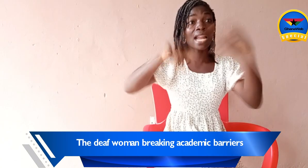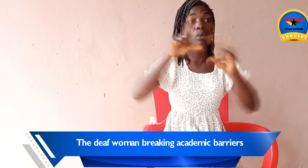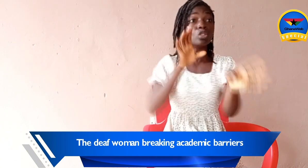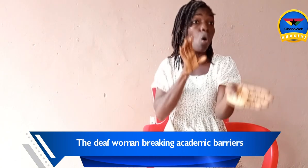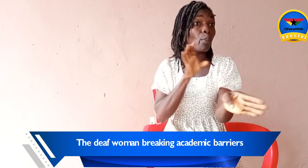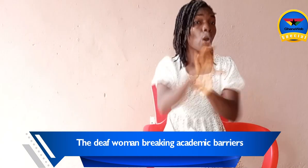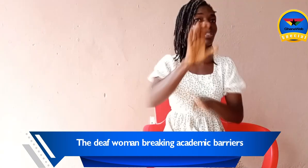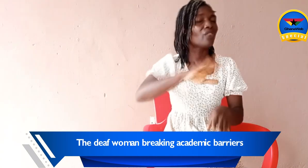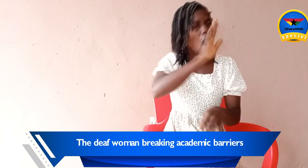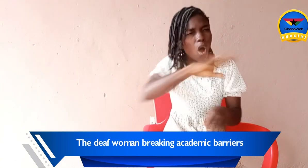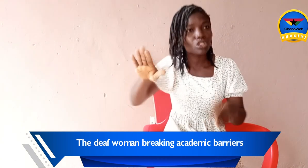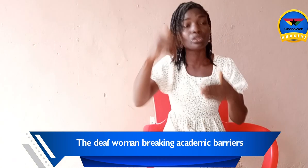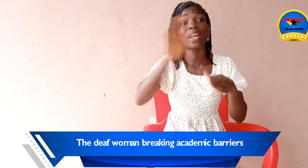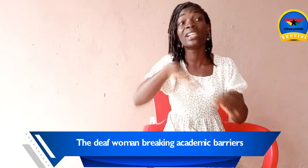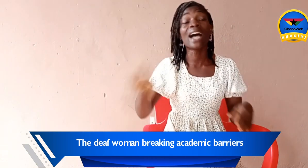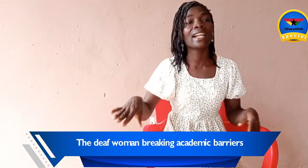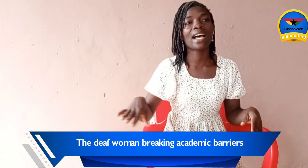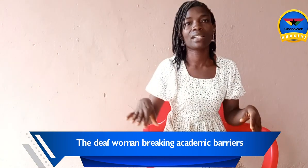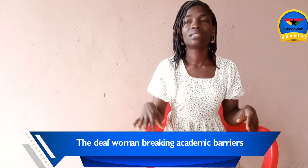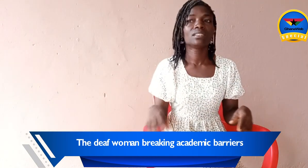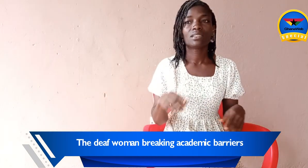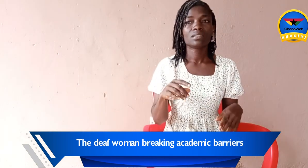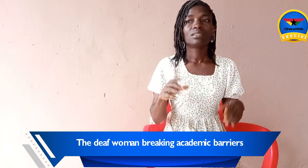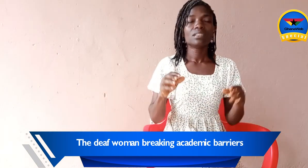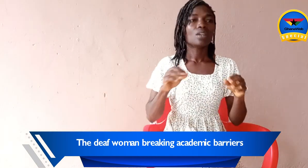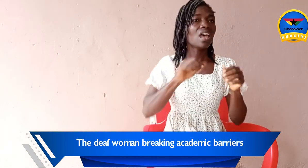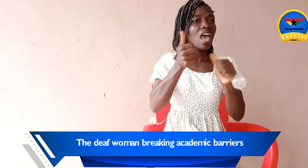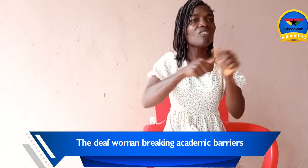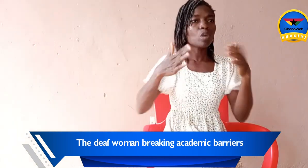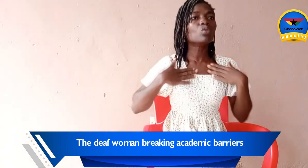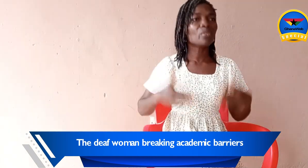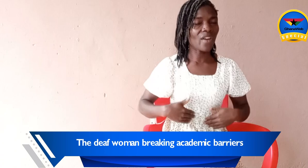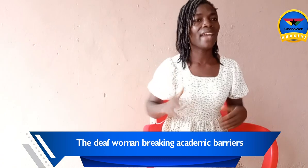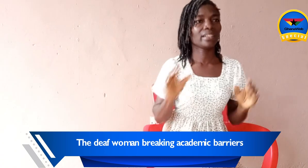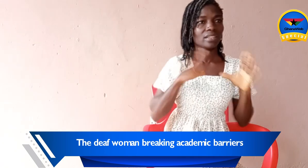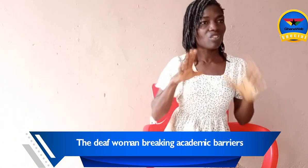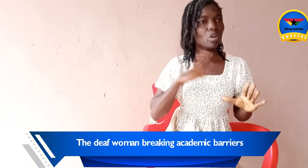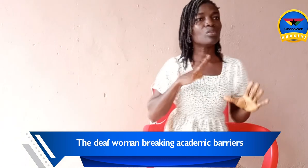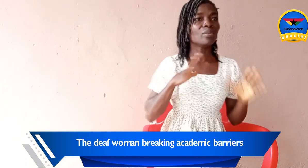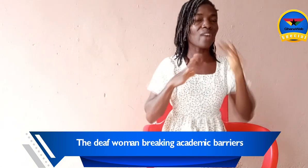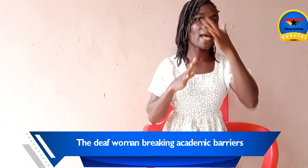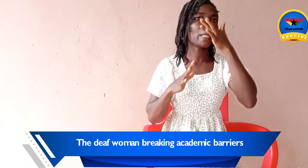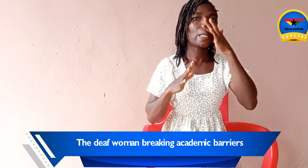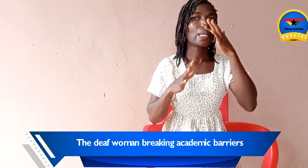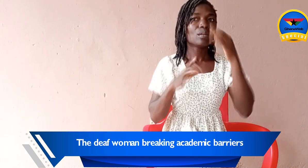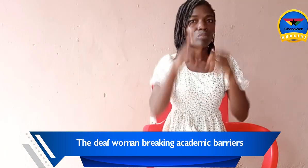for all children in Ghana, everybody will be fine. Everybody will be fine. Because